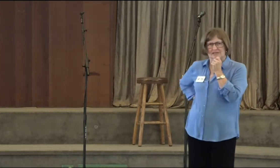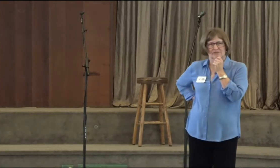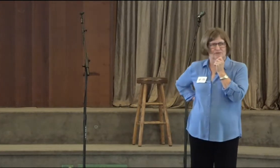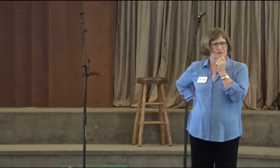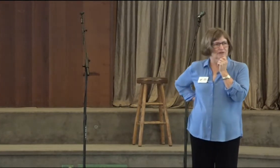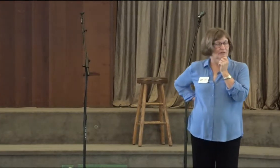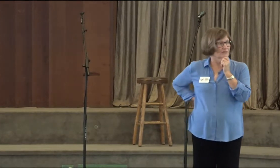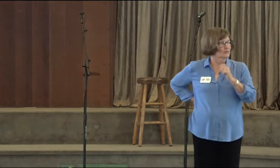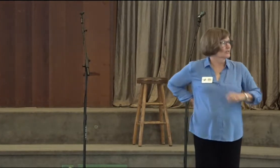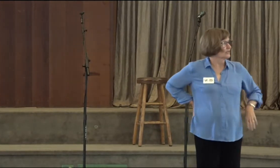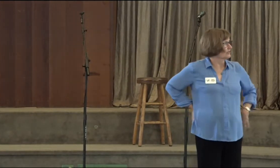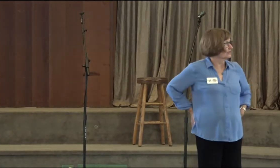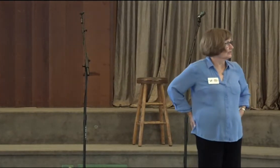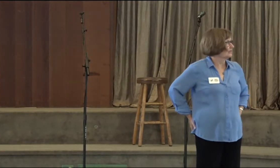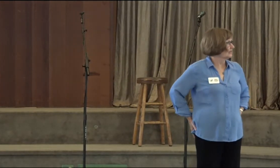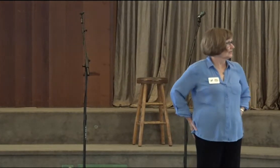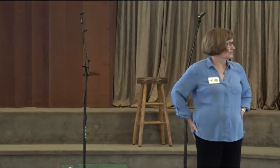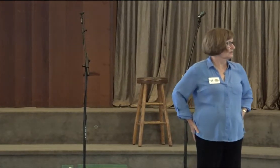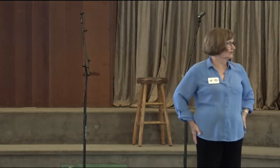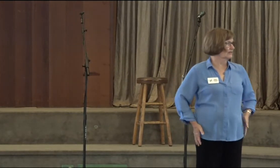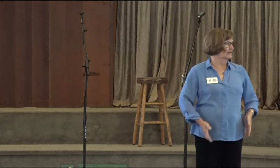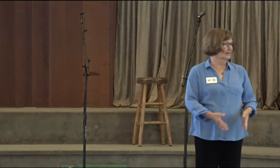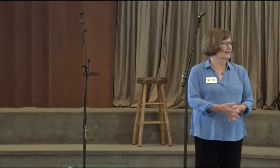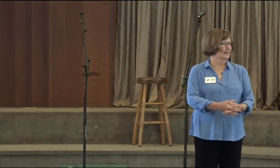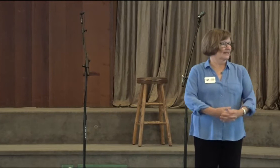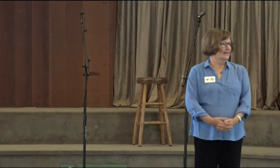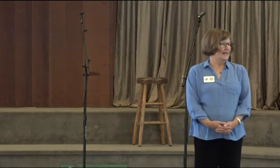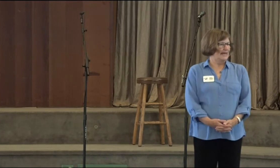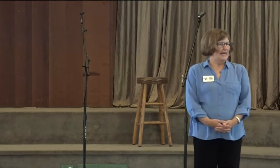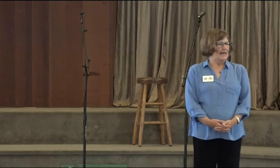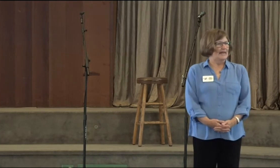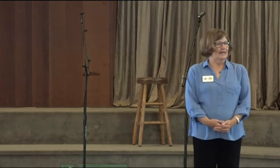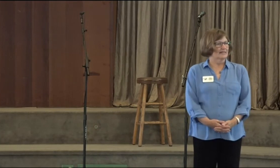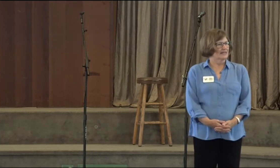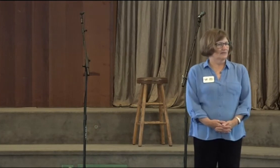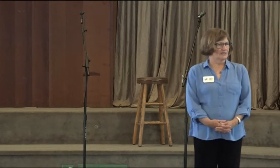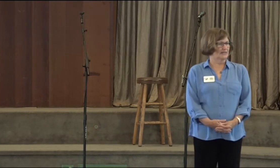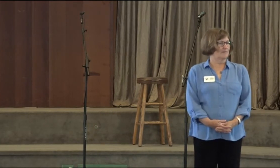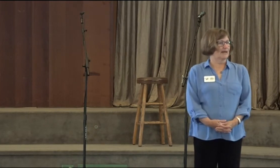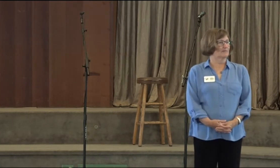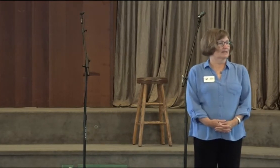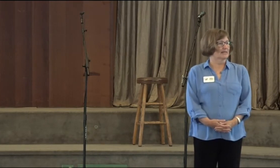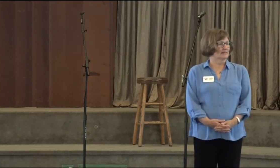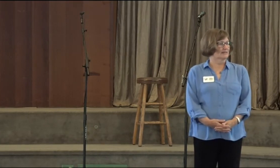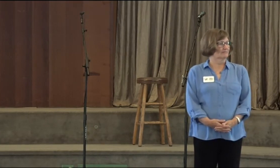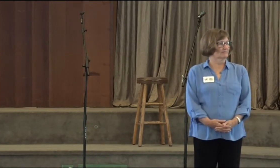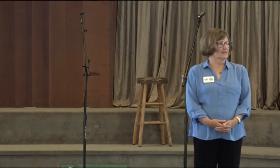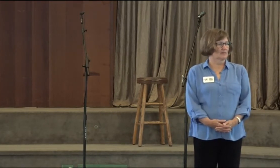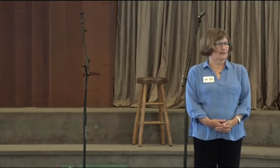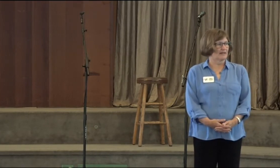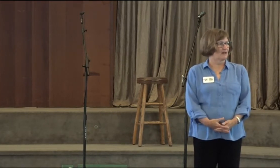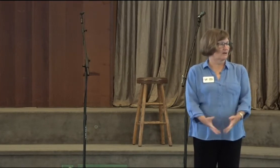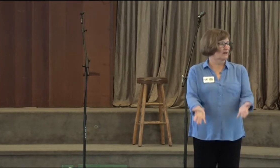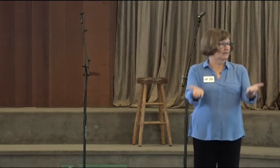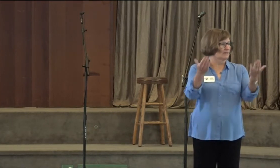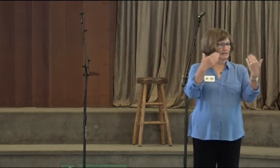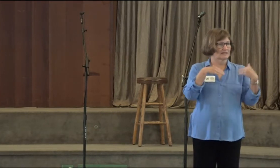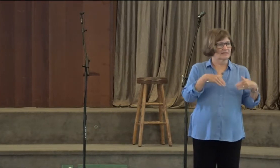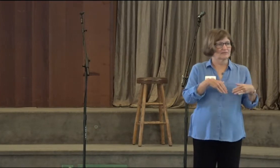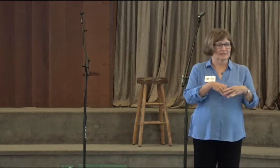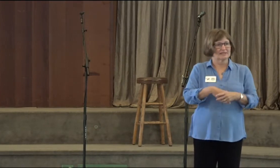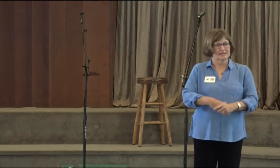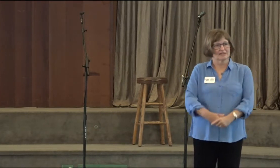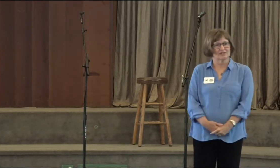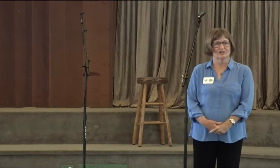with us for almost a year, what's going on. And he was in a bad place. He's been an alcoholic